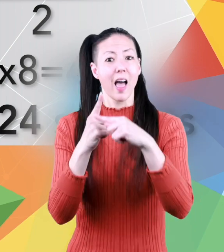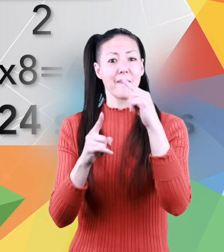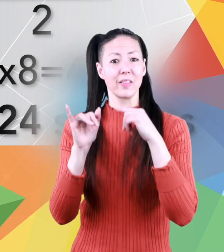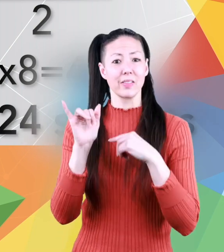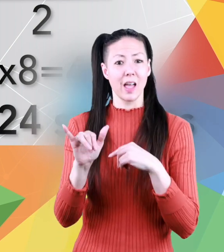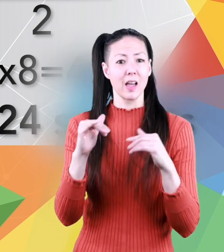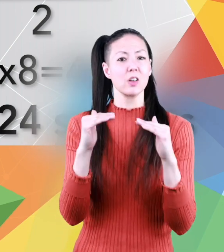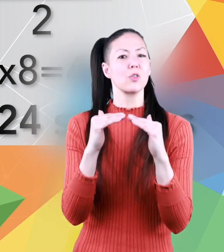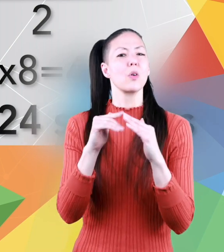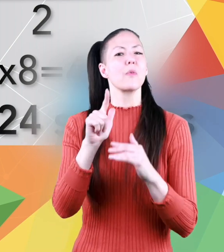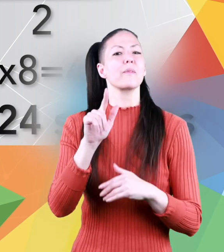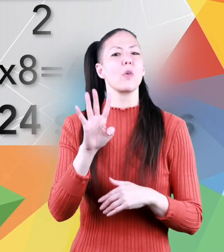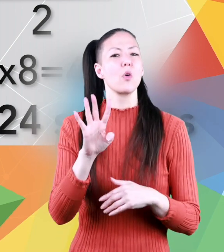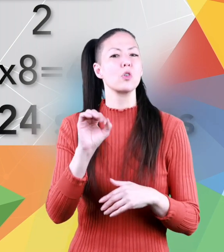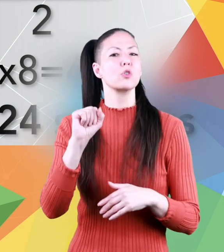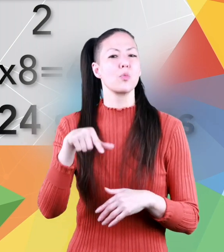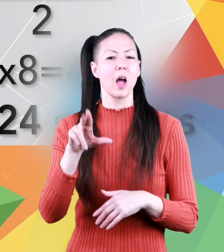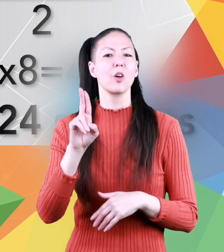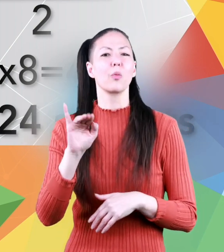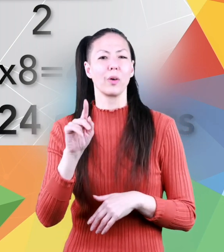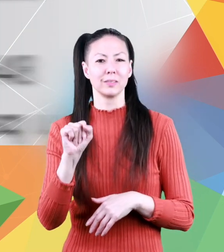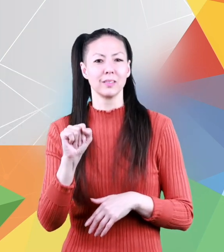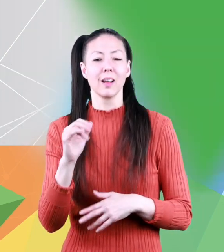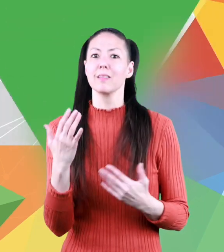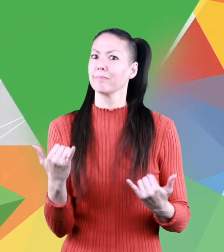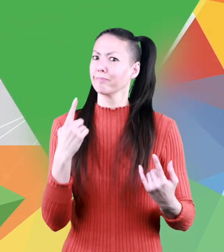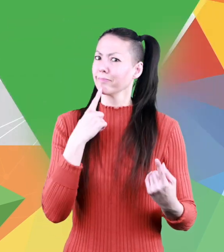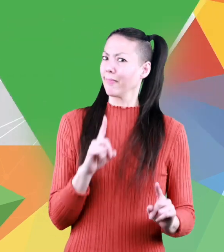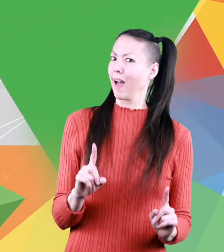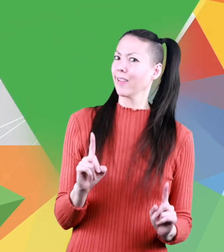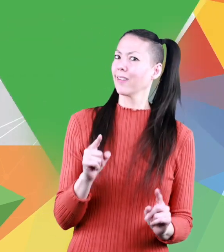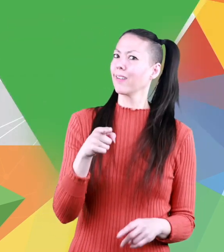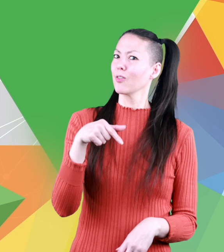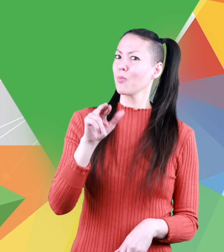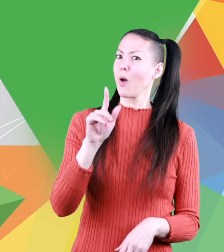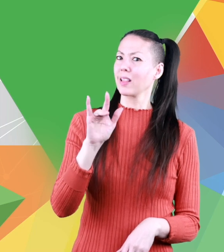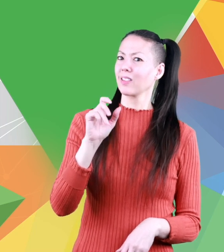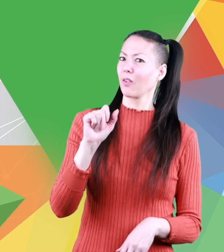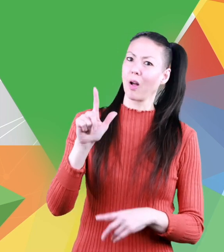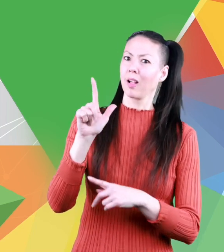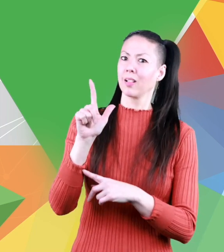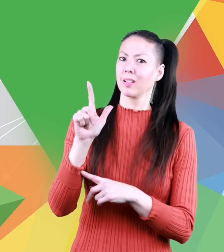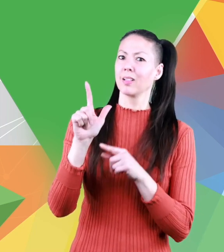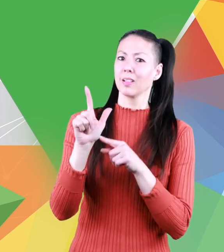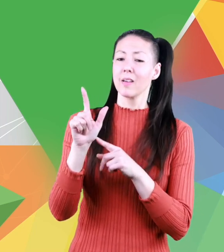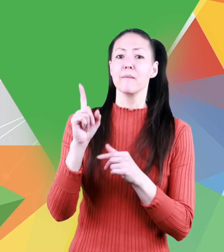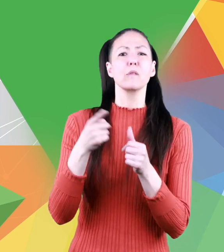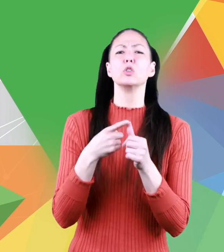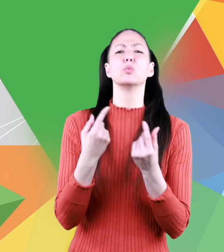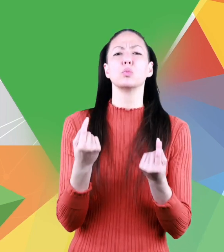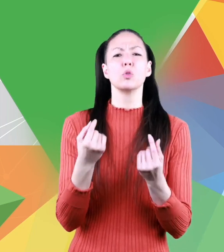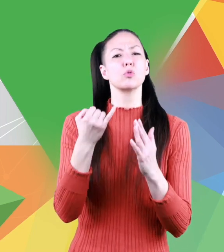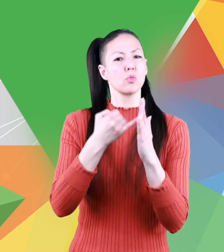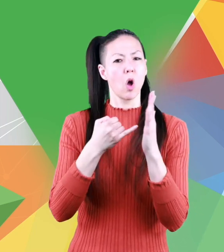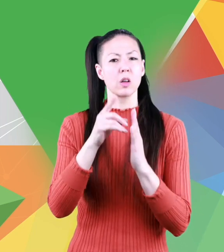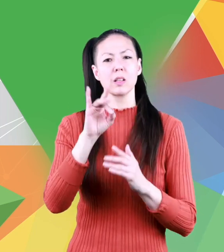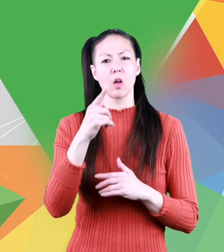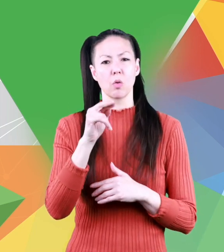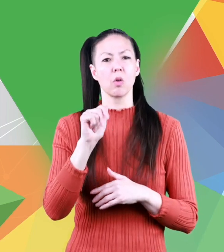equals 24 square units finally the quadrilateral first draw a diagonal to